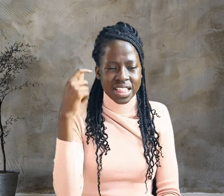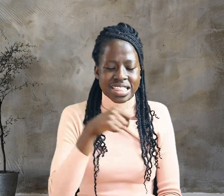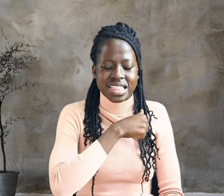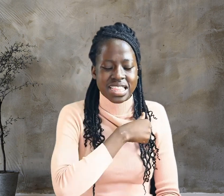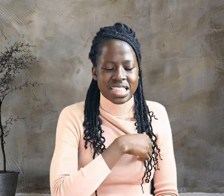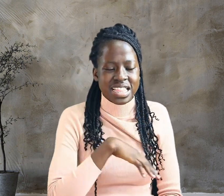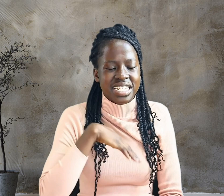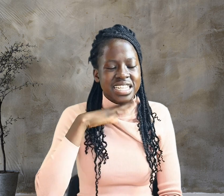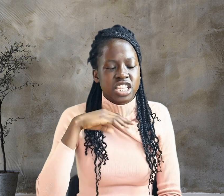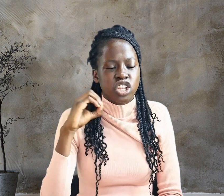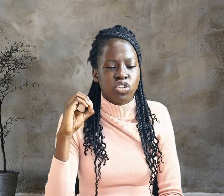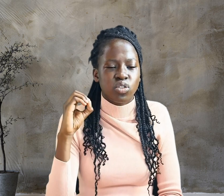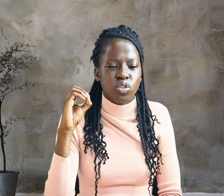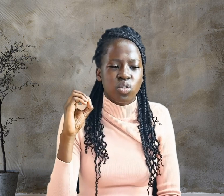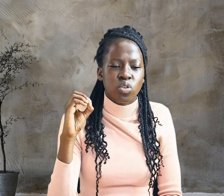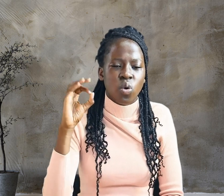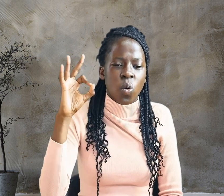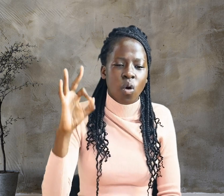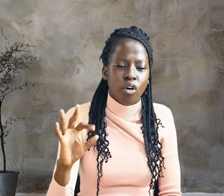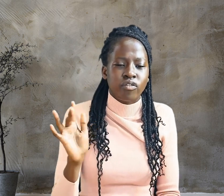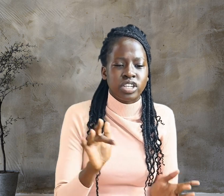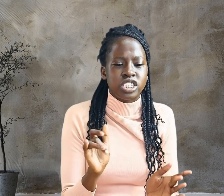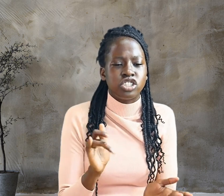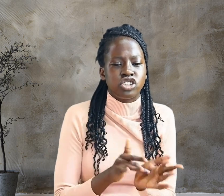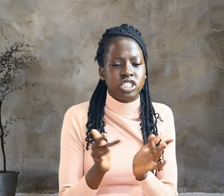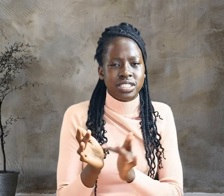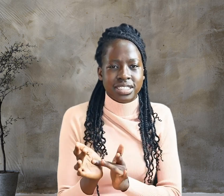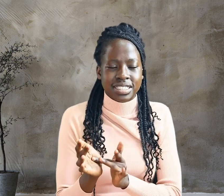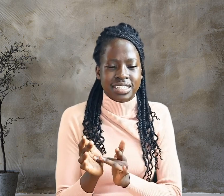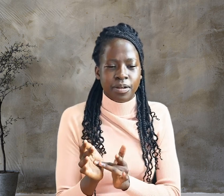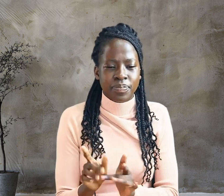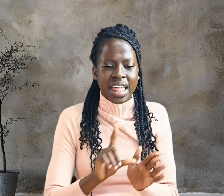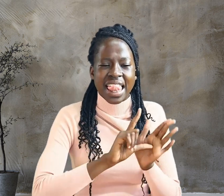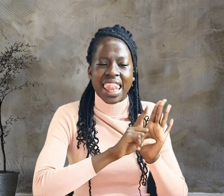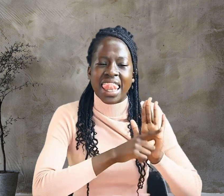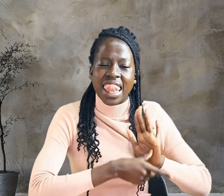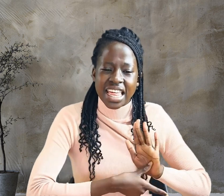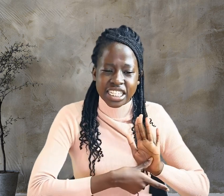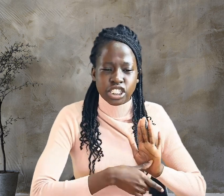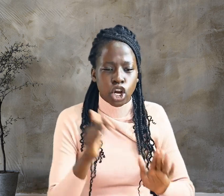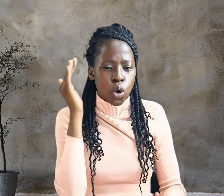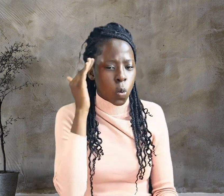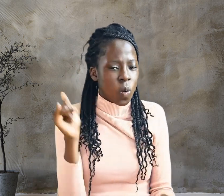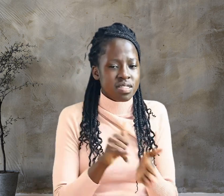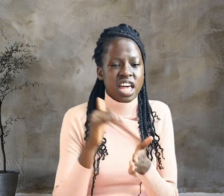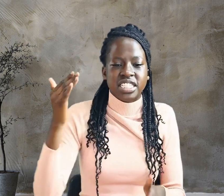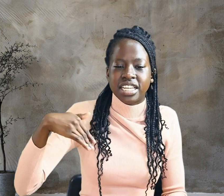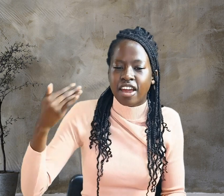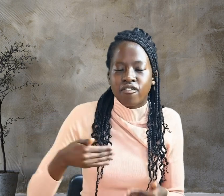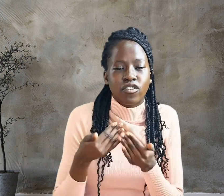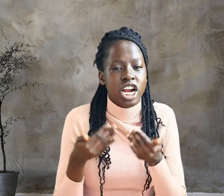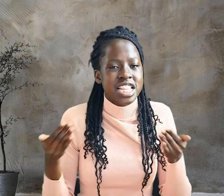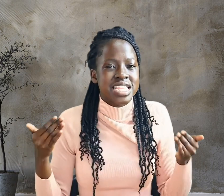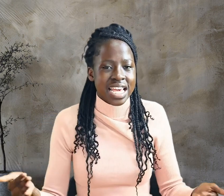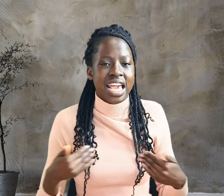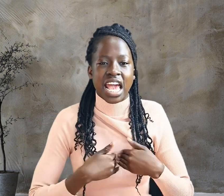The Death of Jesus Later, knowing that everything had now been finished